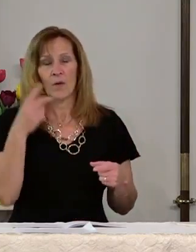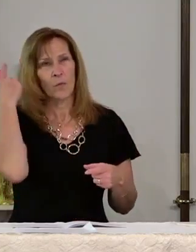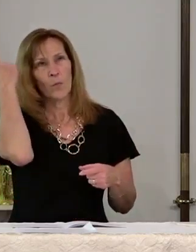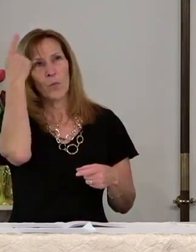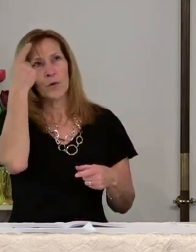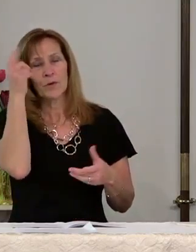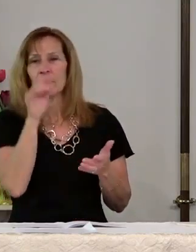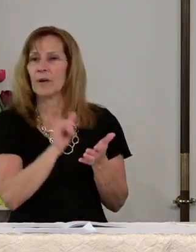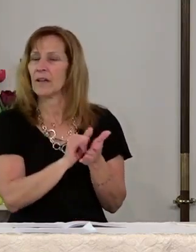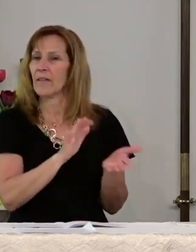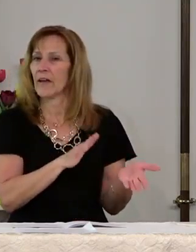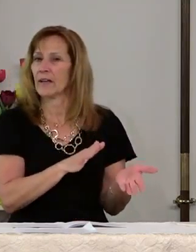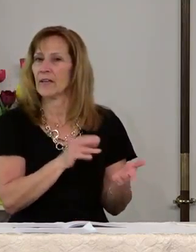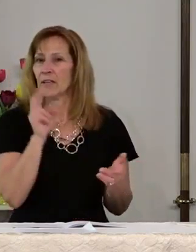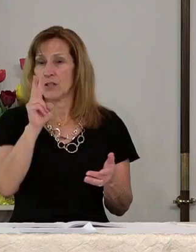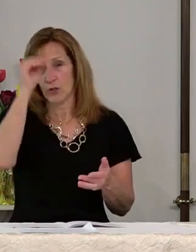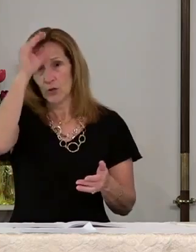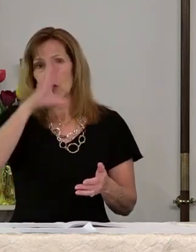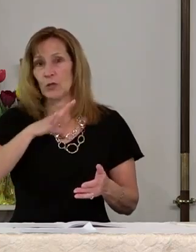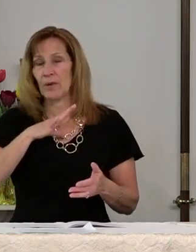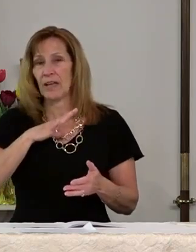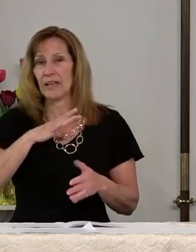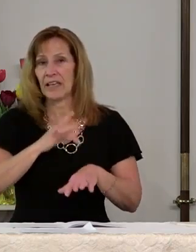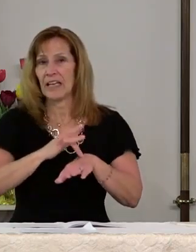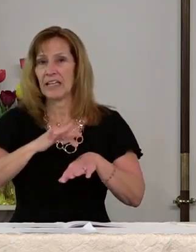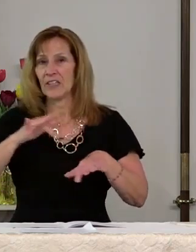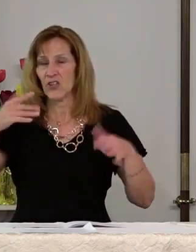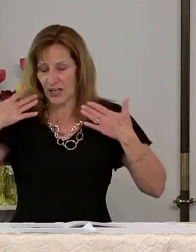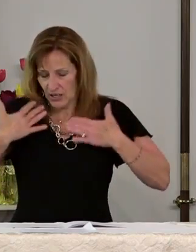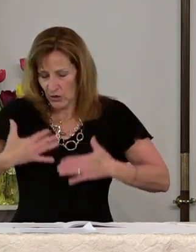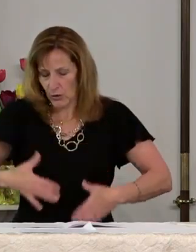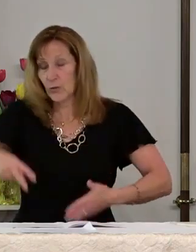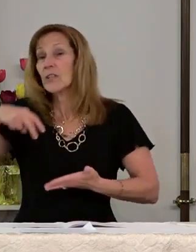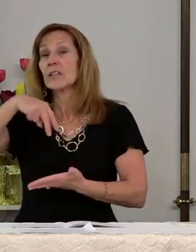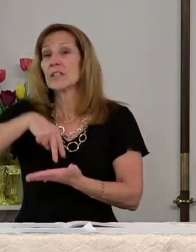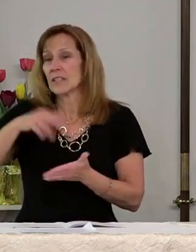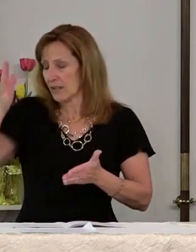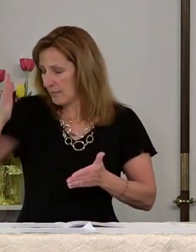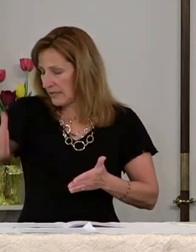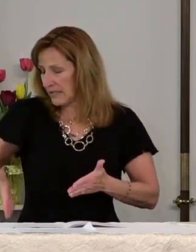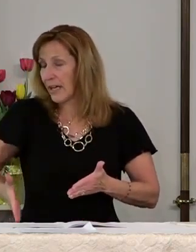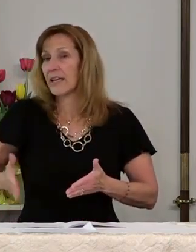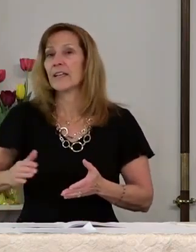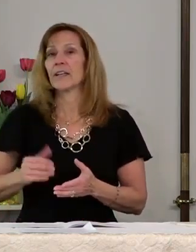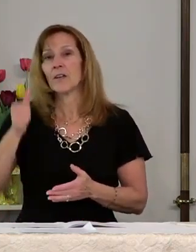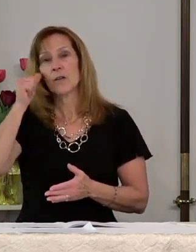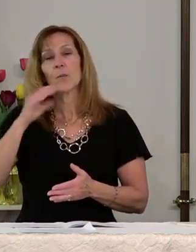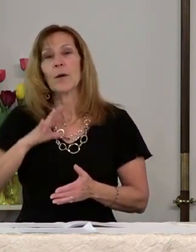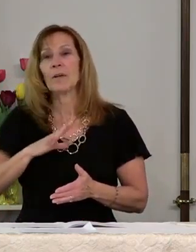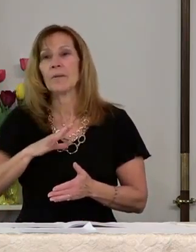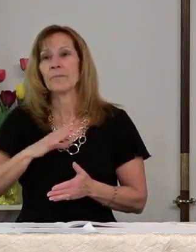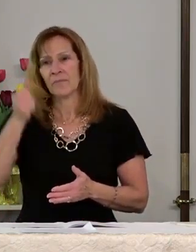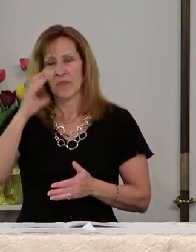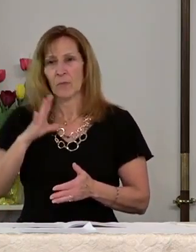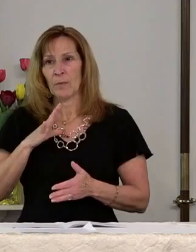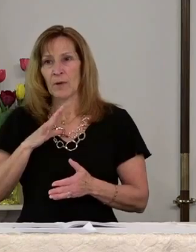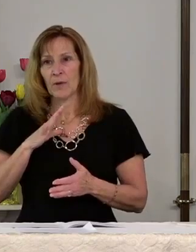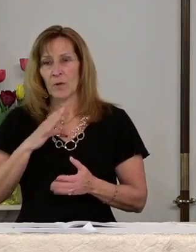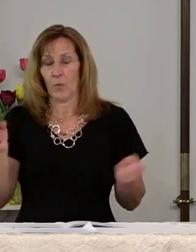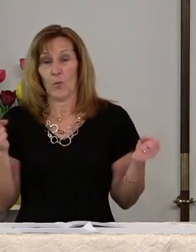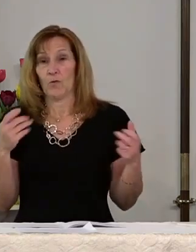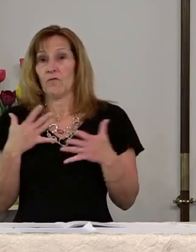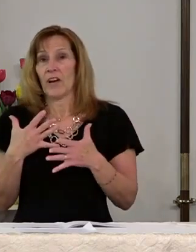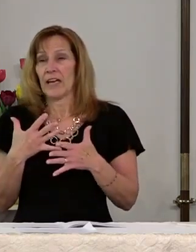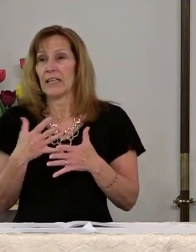about it, two men in shining clothes stood beside them. The women were very